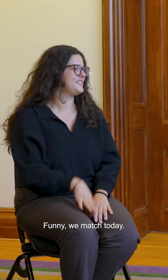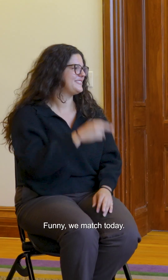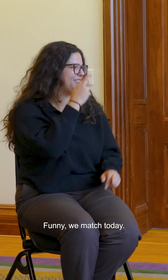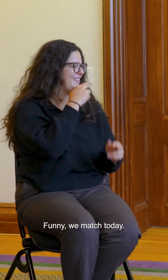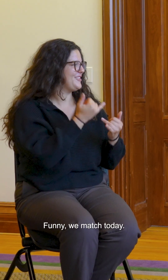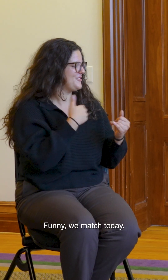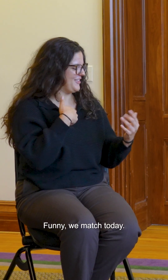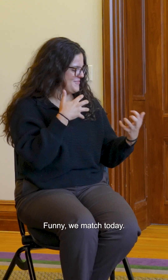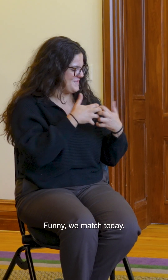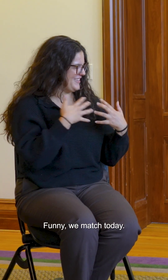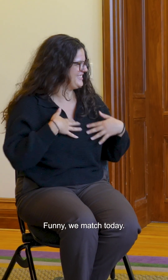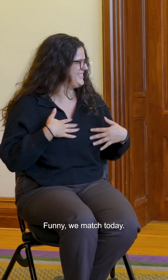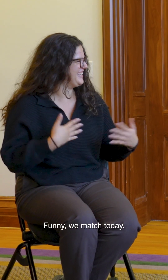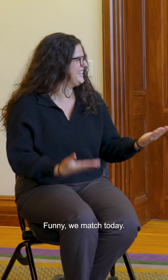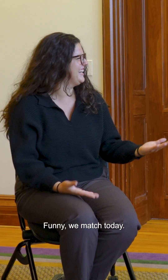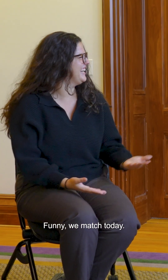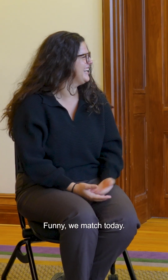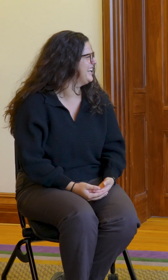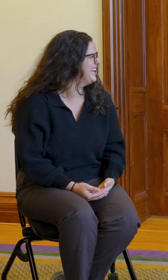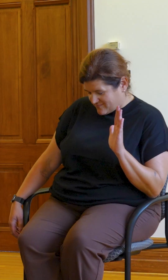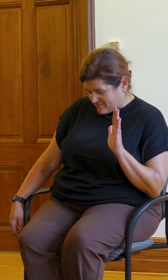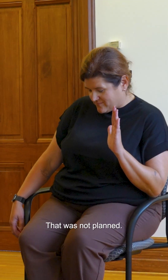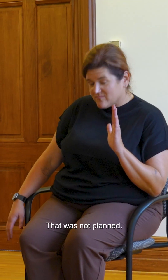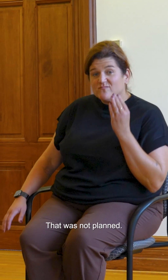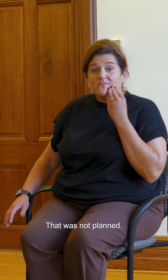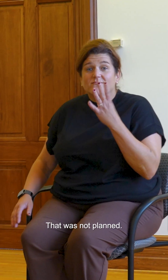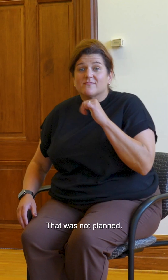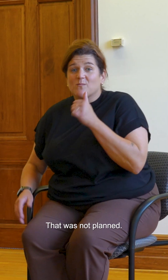Funny we matched today. That was not planned.